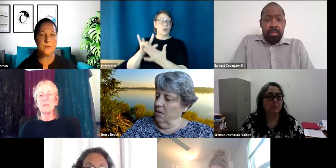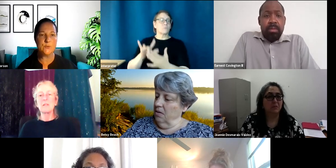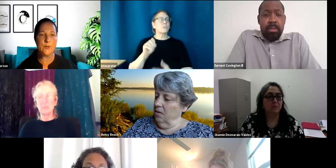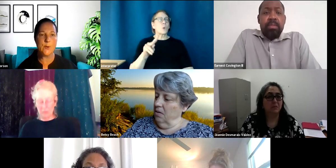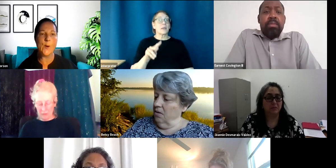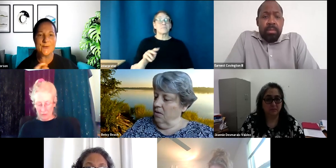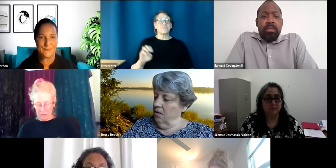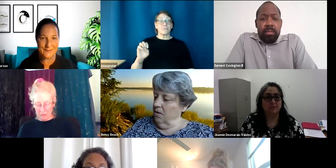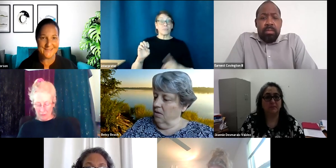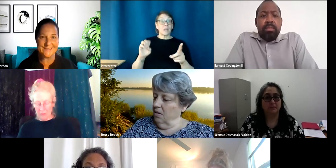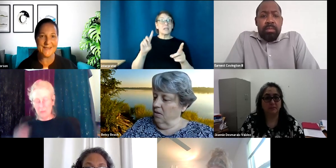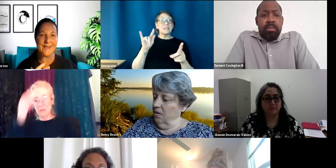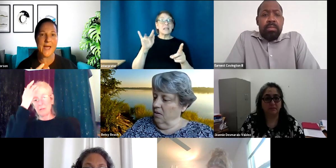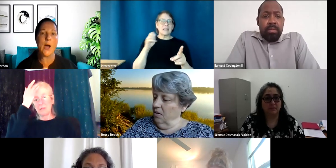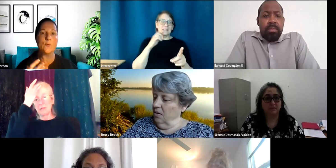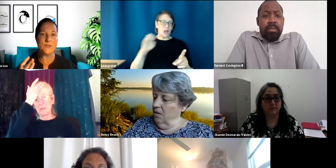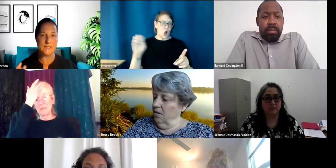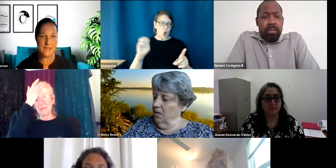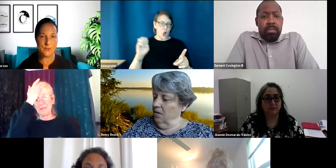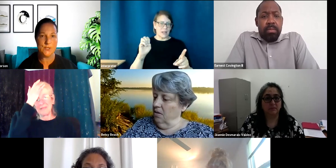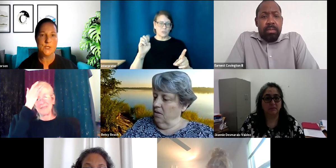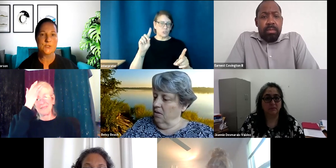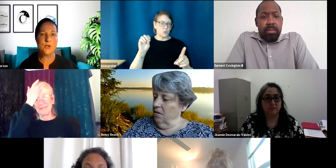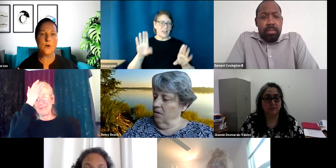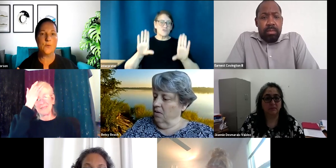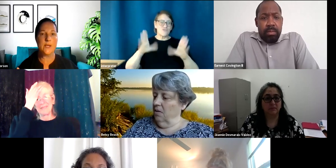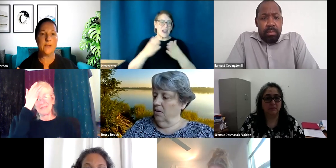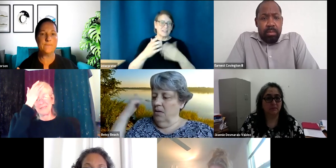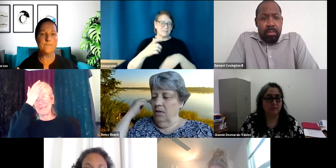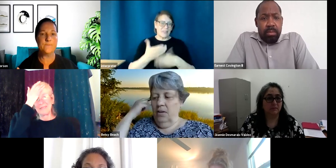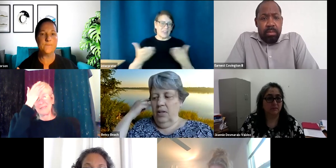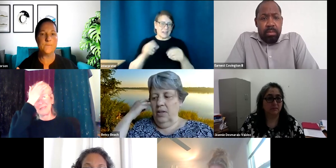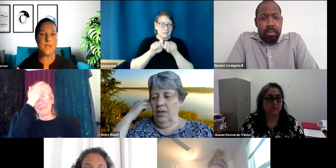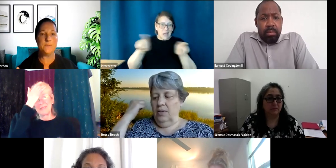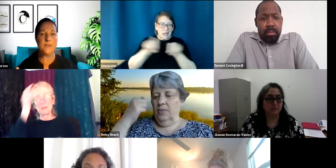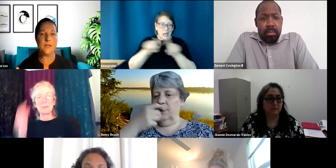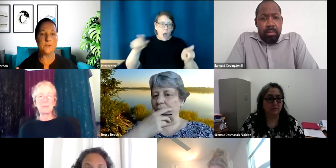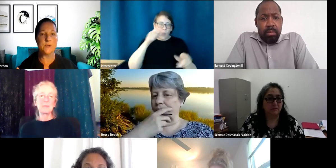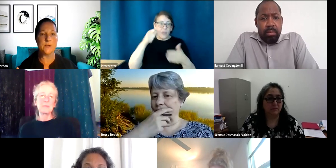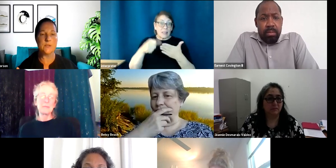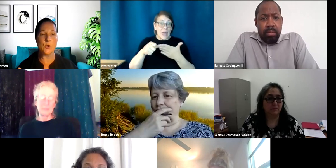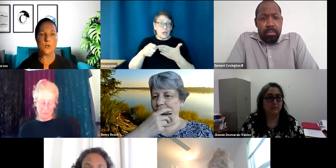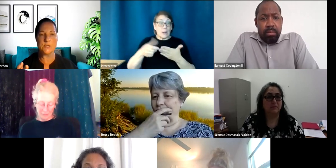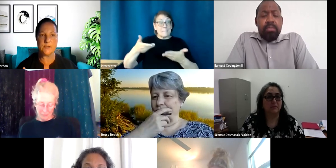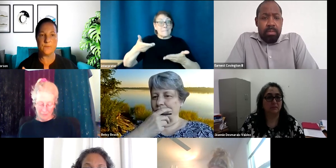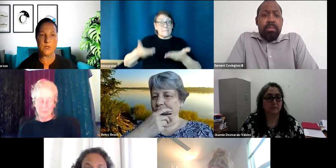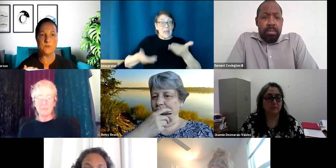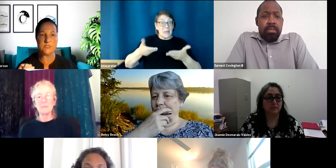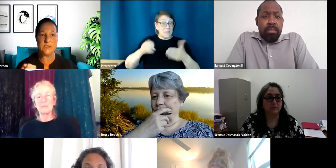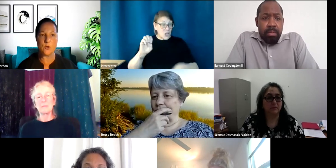been doing wonderfully sending out the letter. So if maybe Ernest, if you just